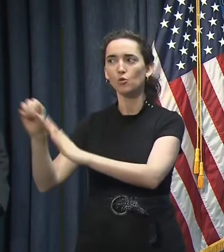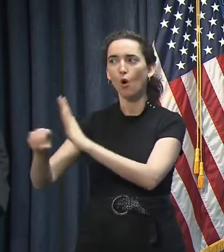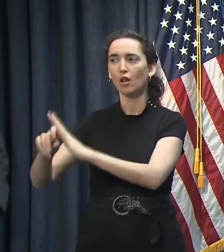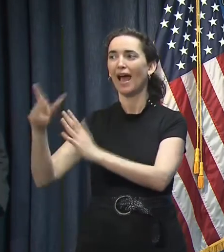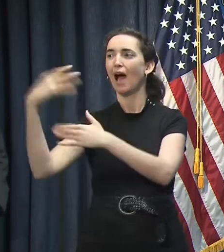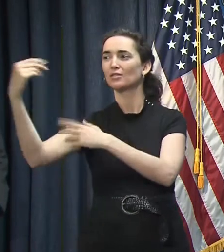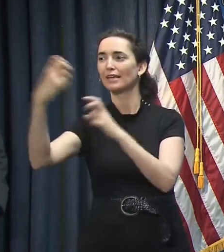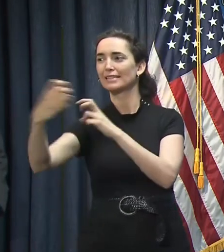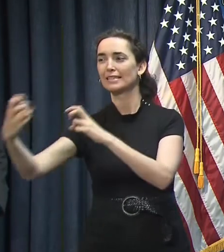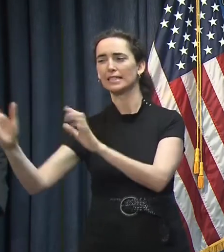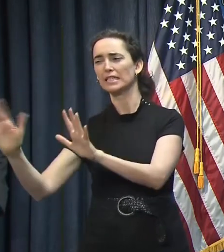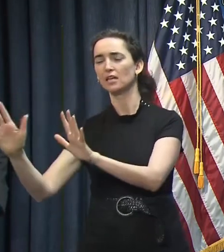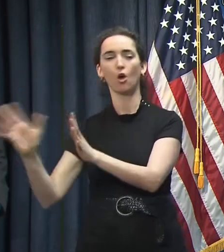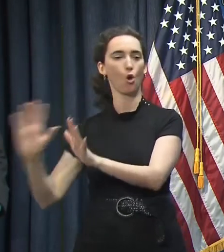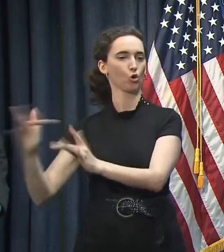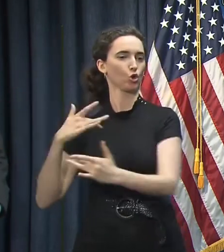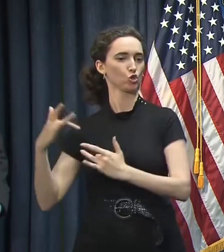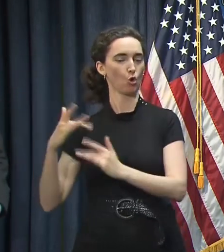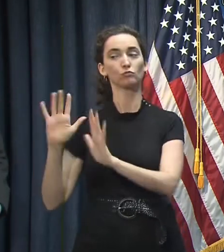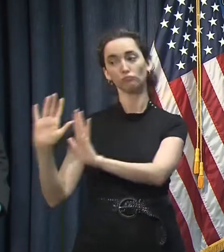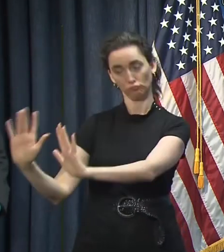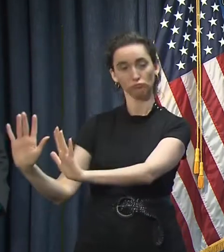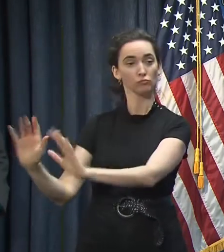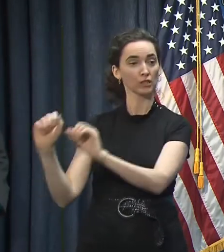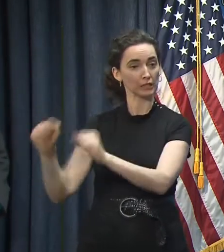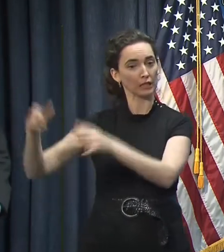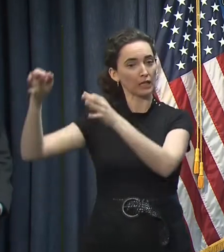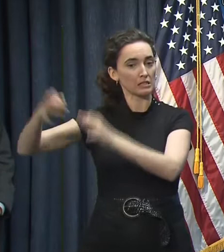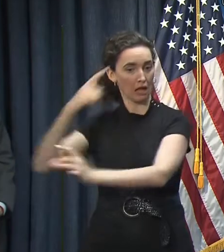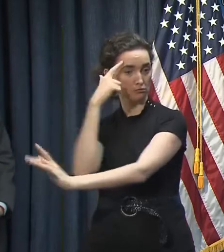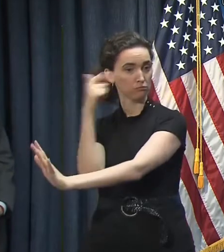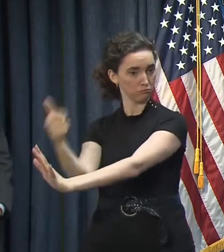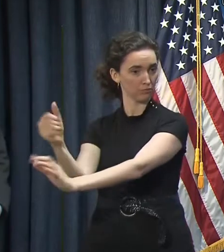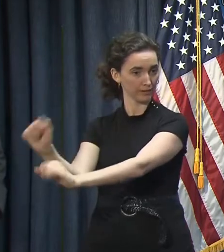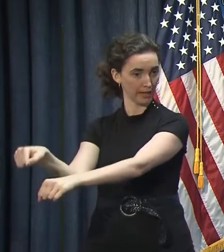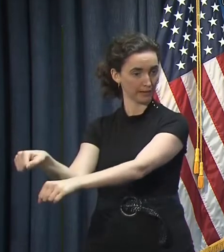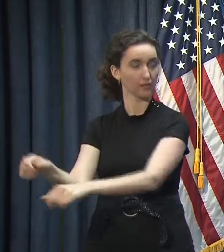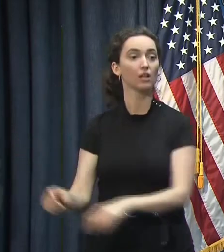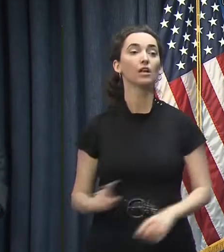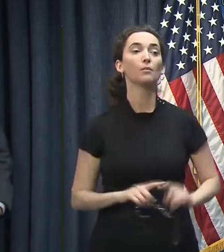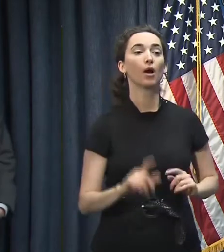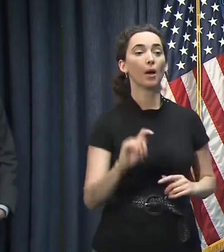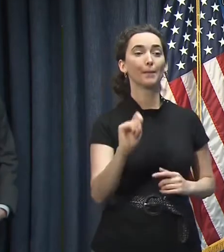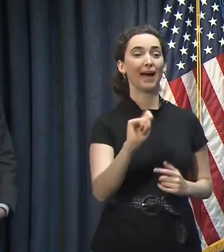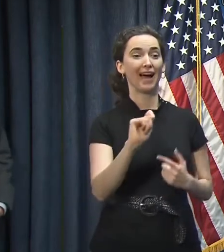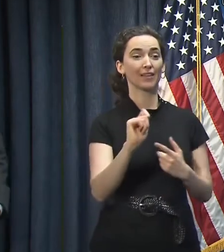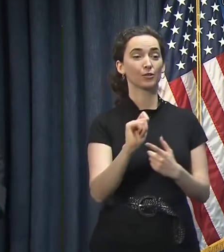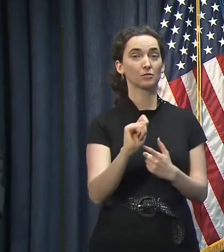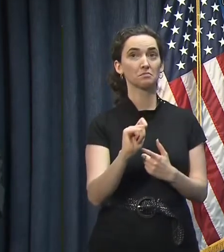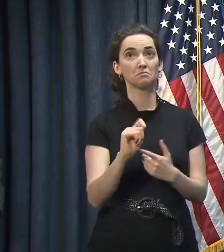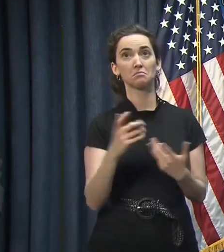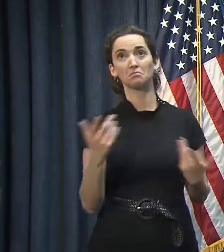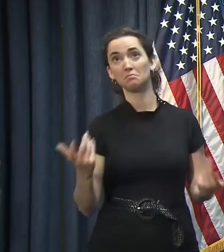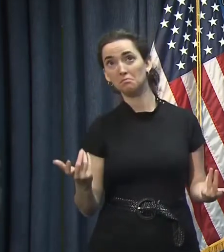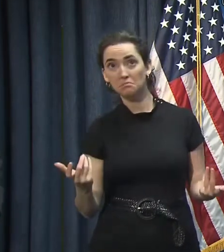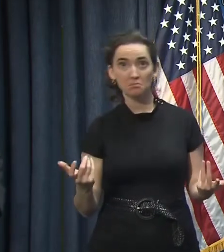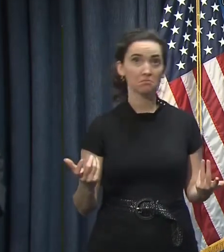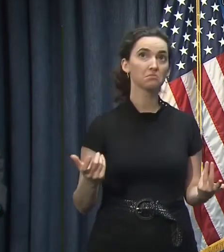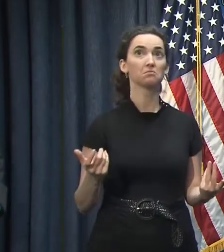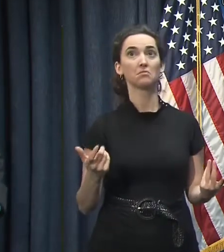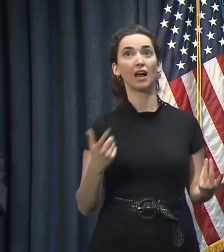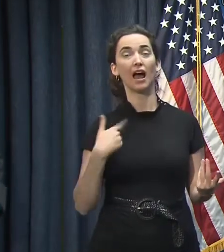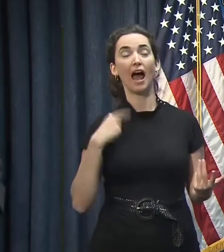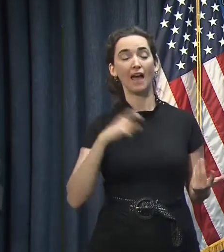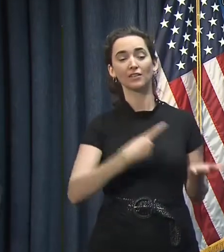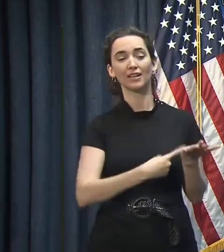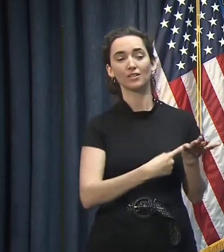seating and so forth. With respect to the restrooms, I will have to get with my